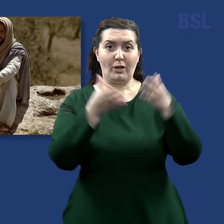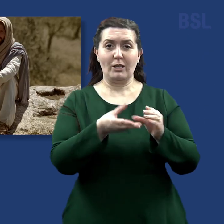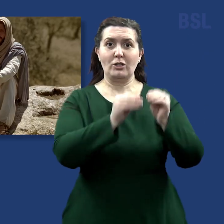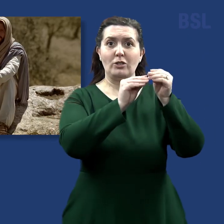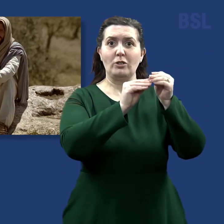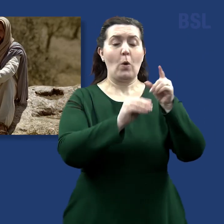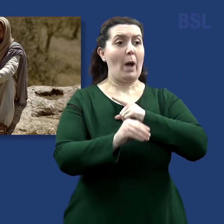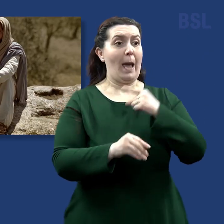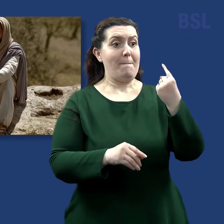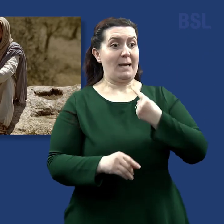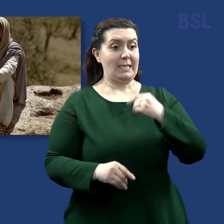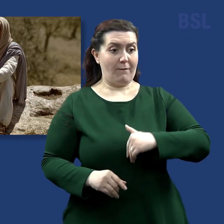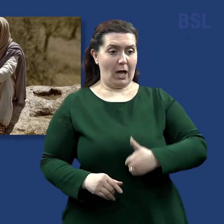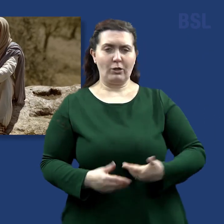For I was unhungered, and ye gave me meat.